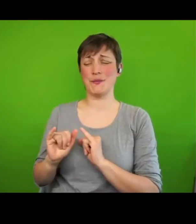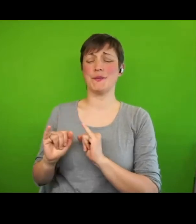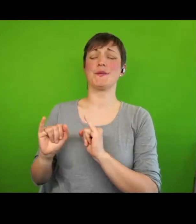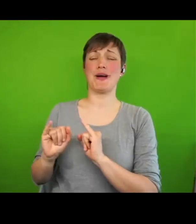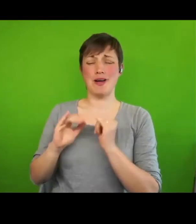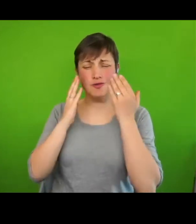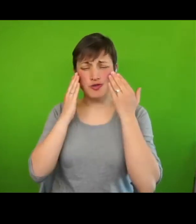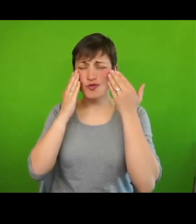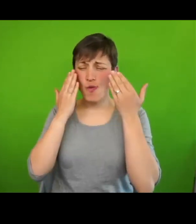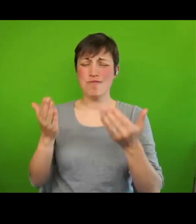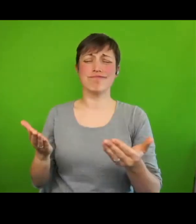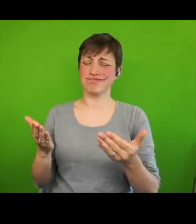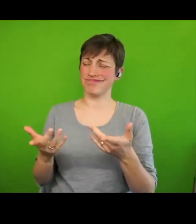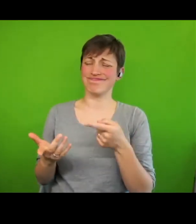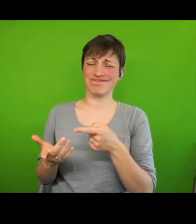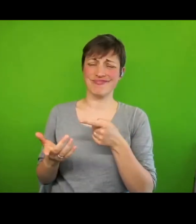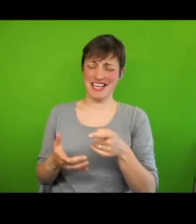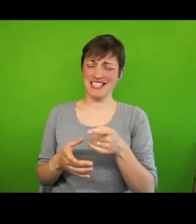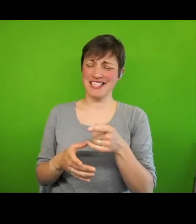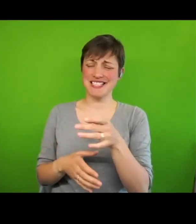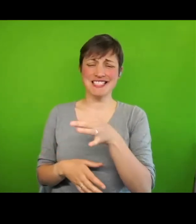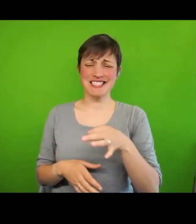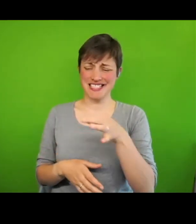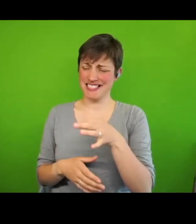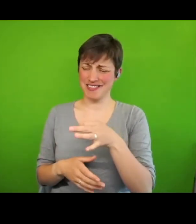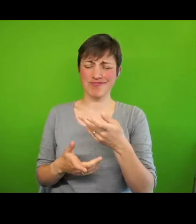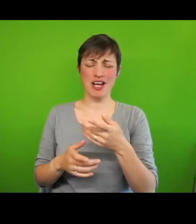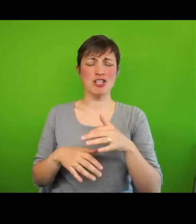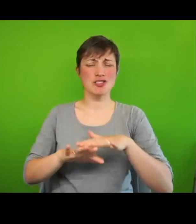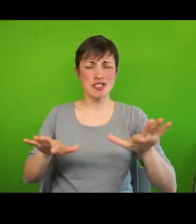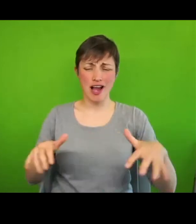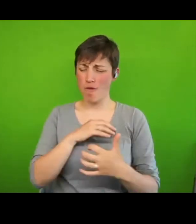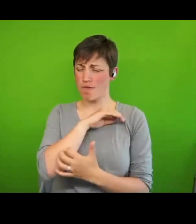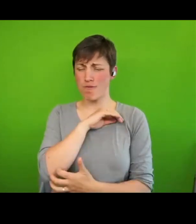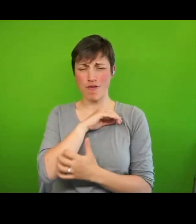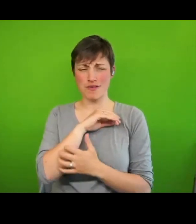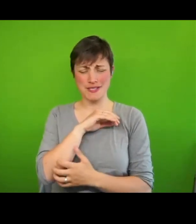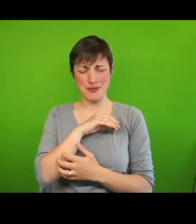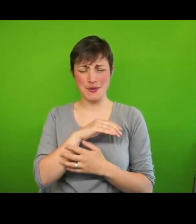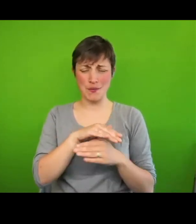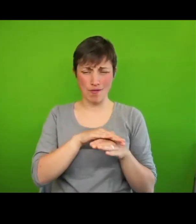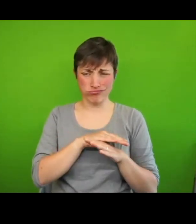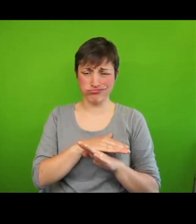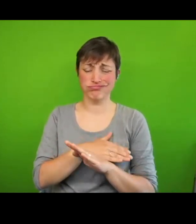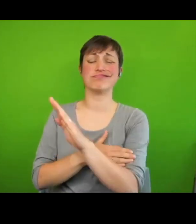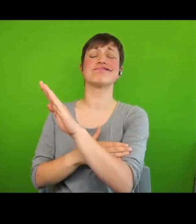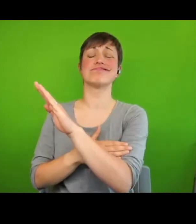In increased child poverty, in an almost 20% increase in demand at York Food